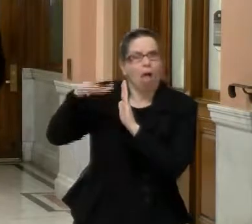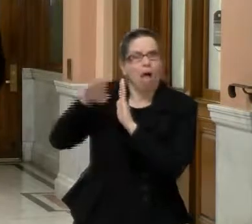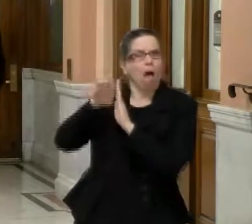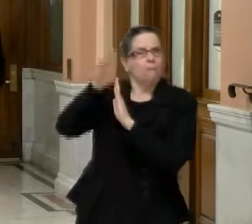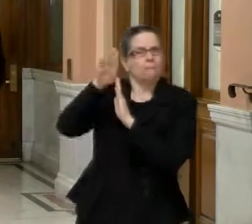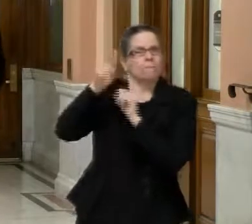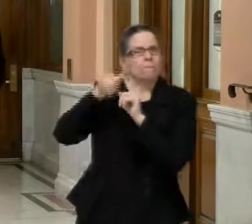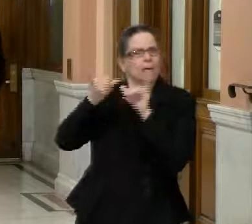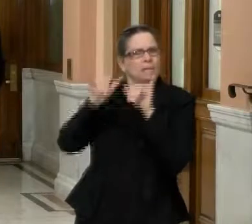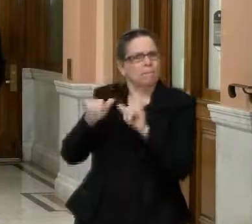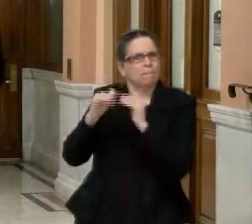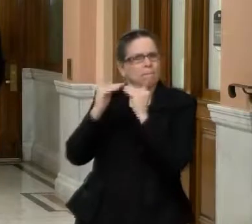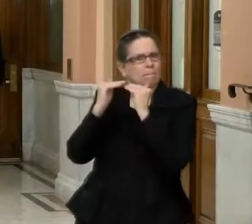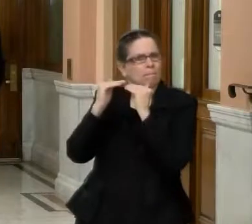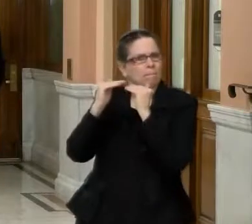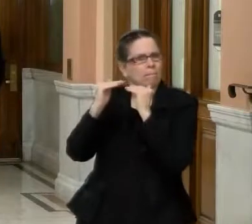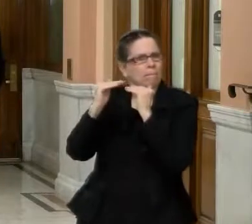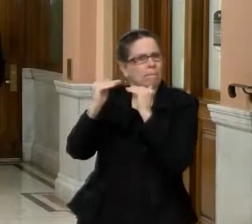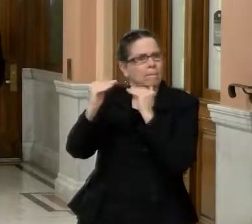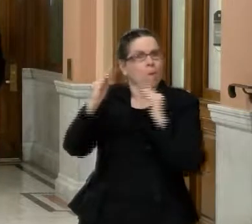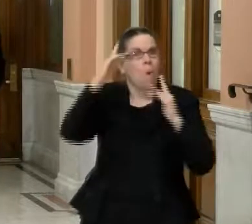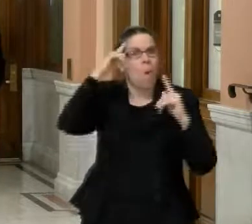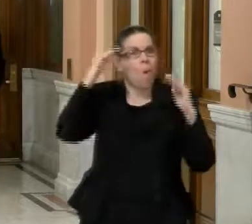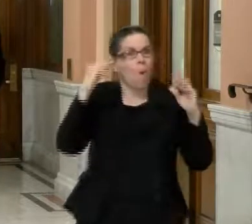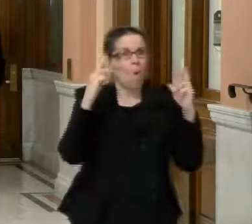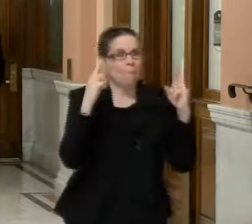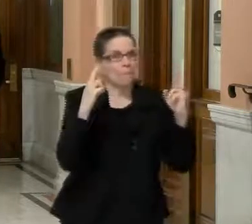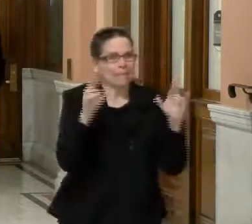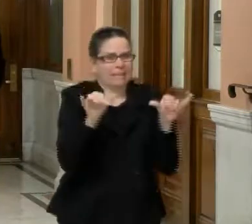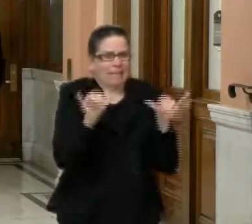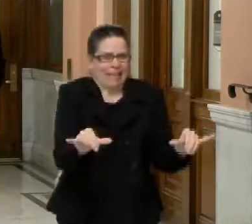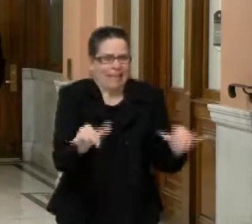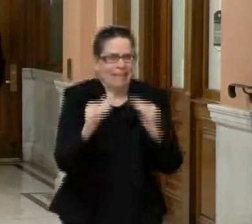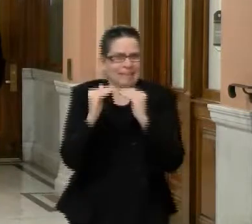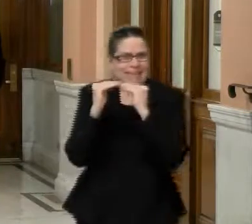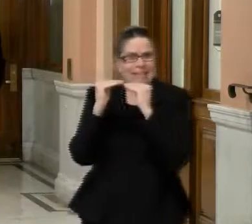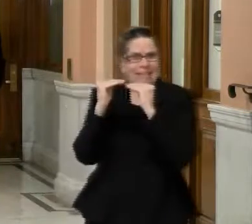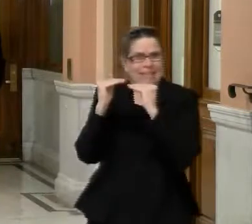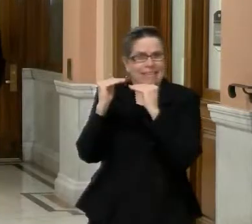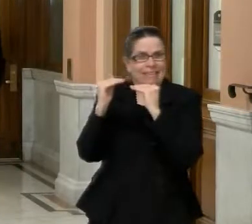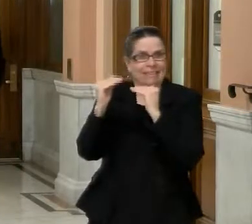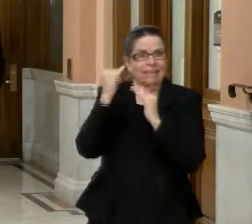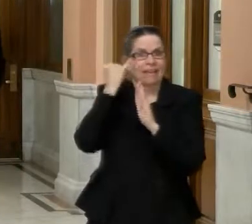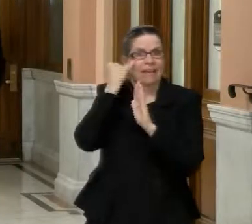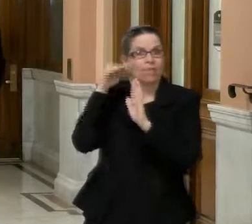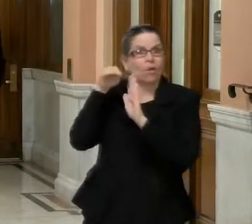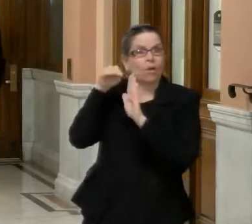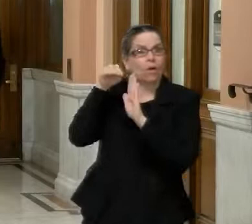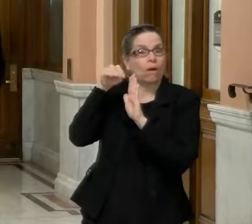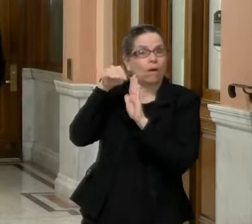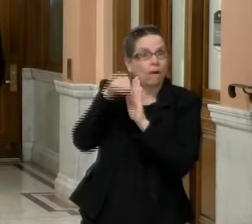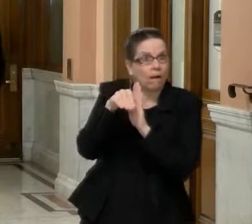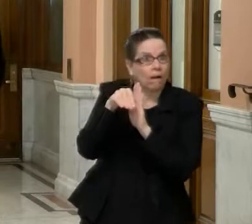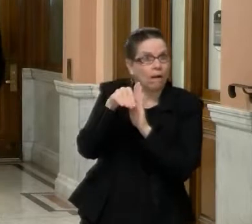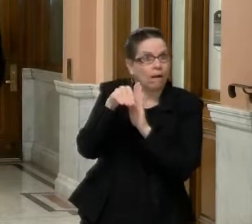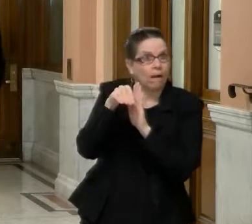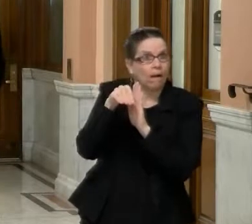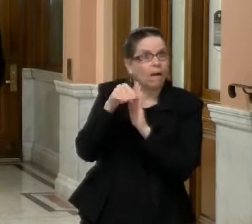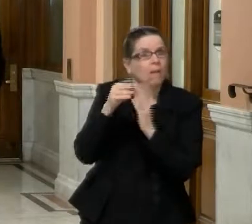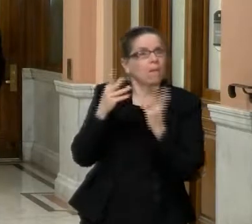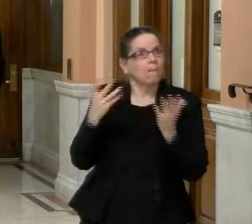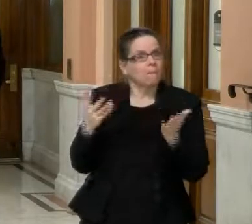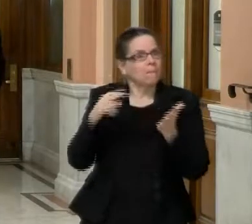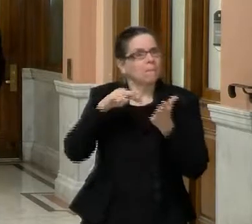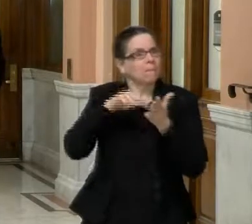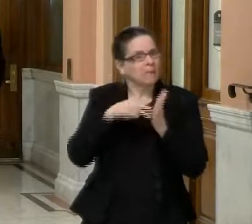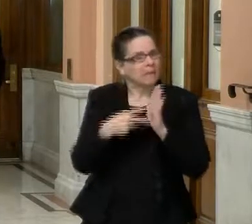hope is that if that trend continues and we start to see a drop off, that, um, we really might be kind of